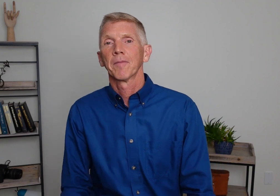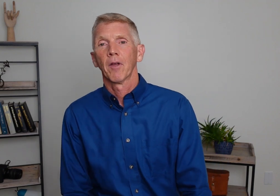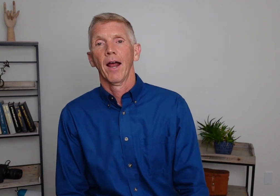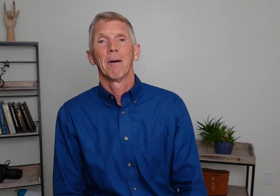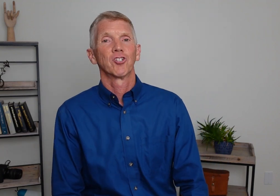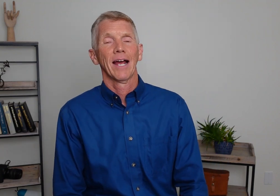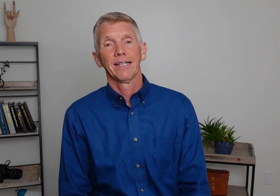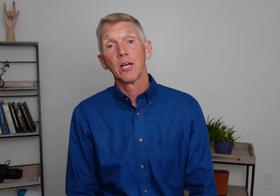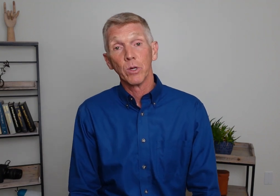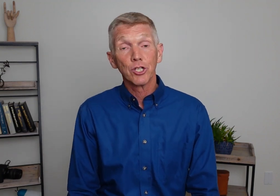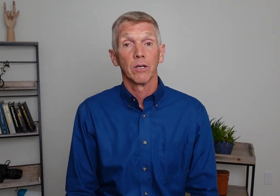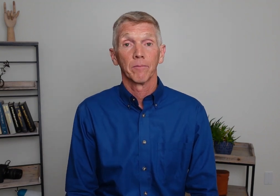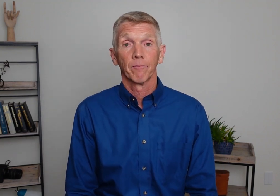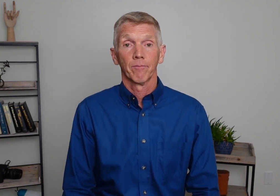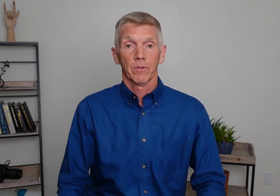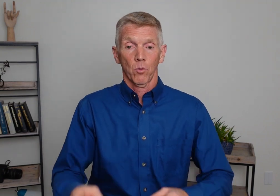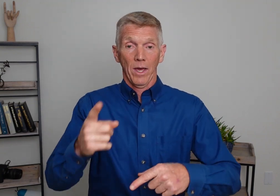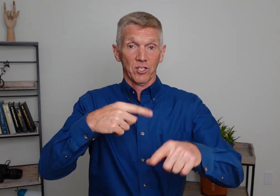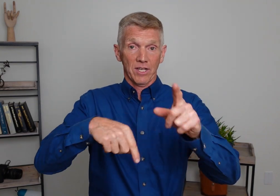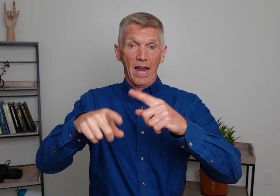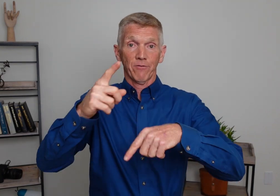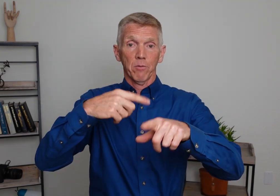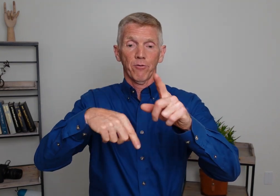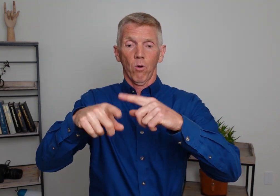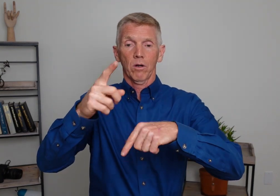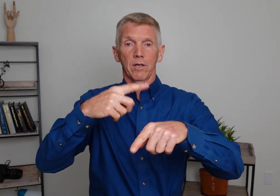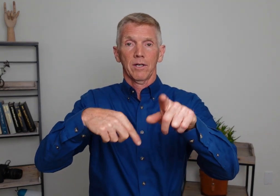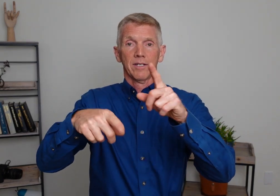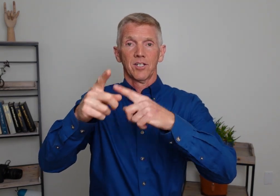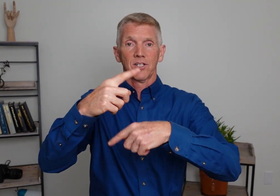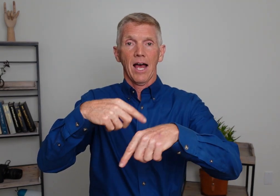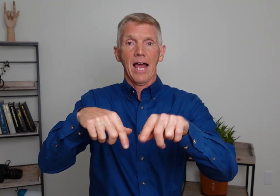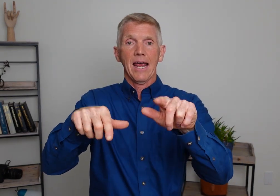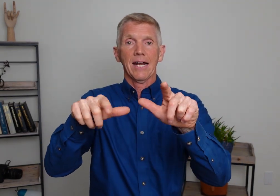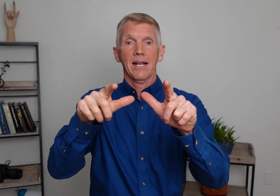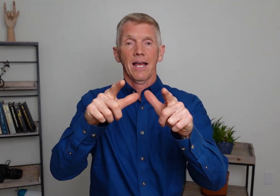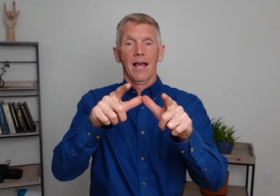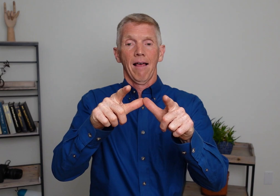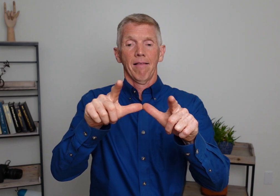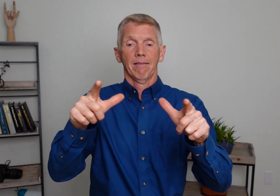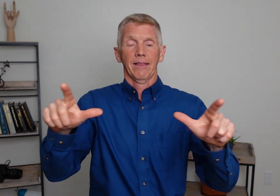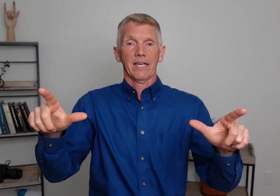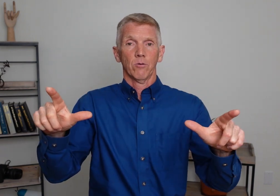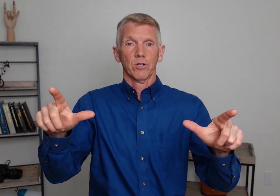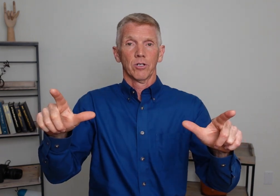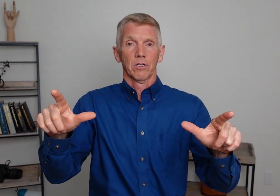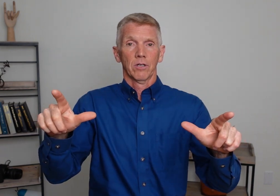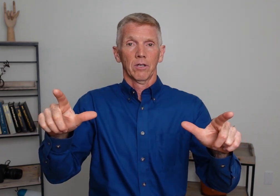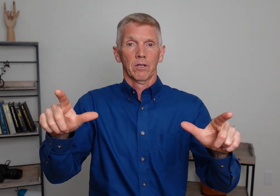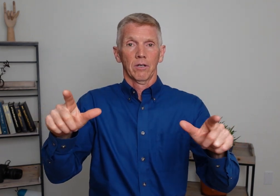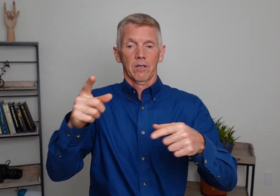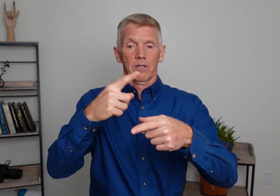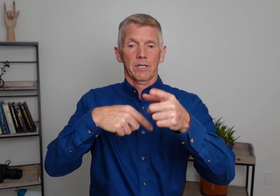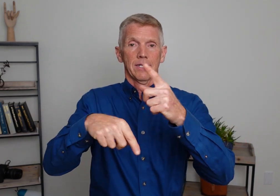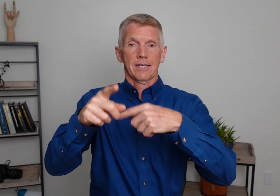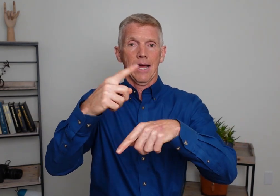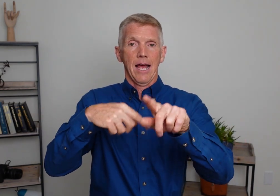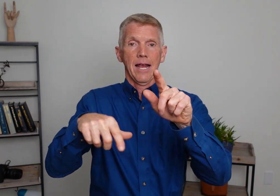All How about sign language? We had sign from before. Sign. Language. Sign.